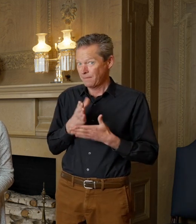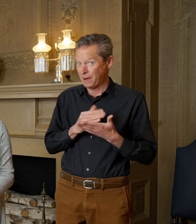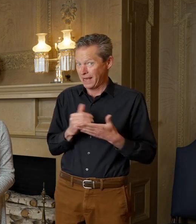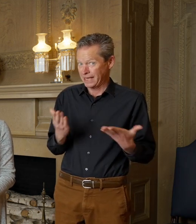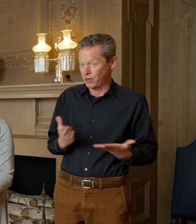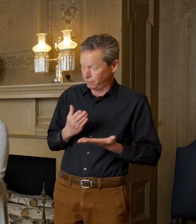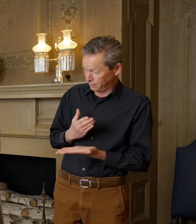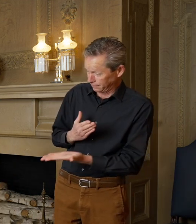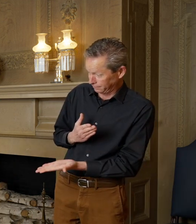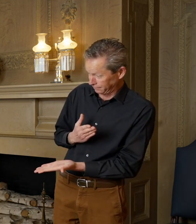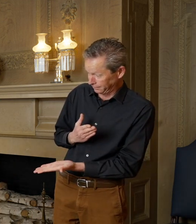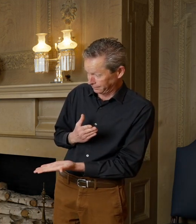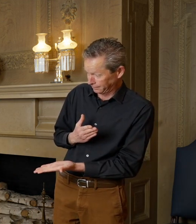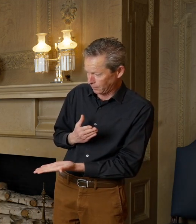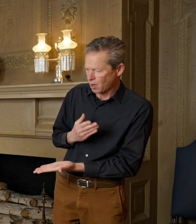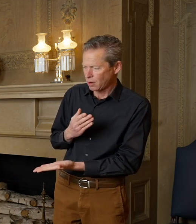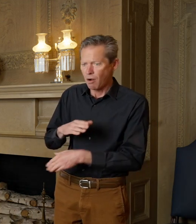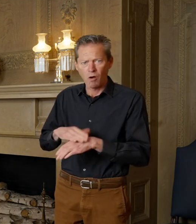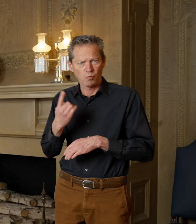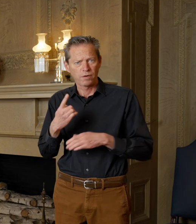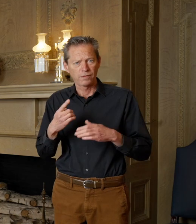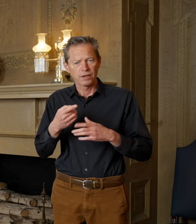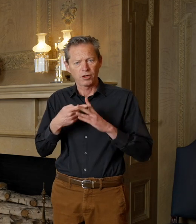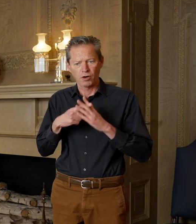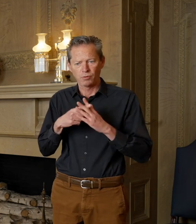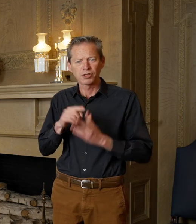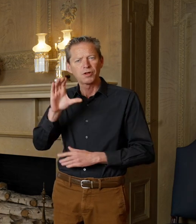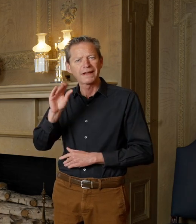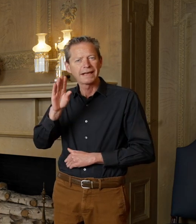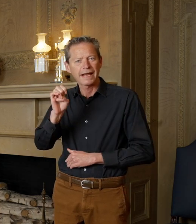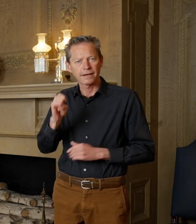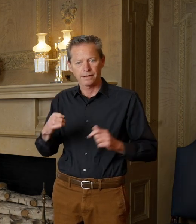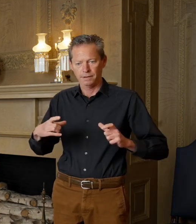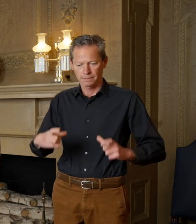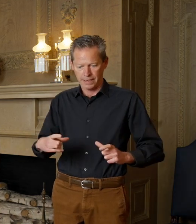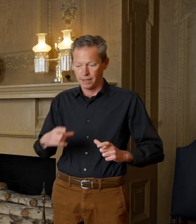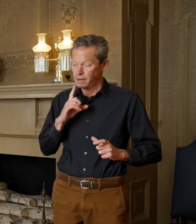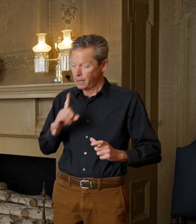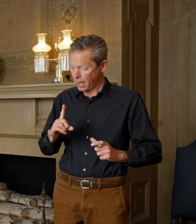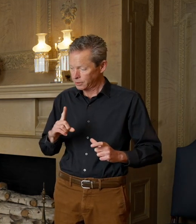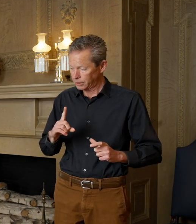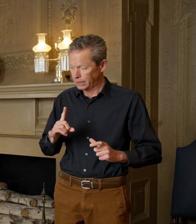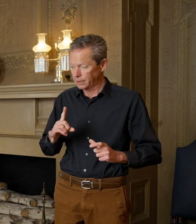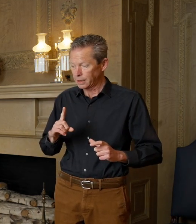this room on one of his original cake plates that actually has been returned to the museum